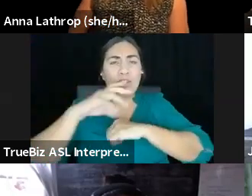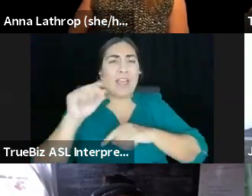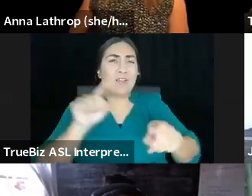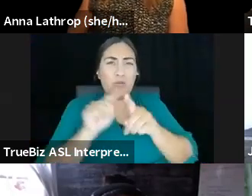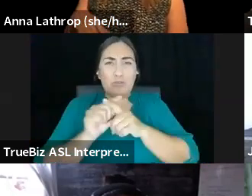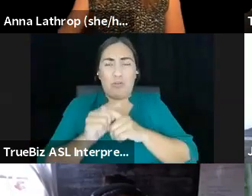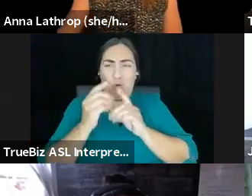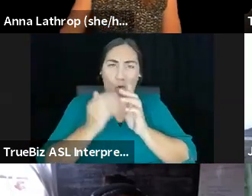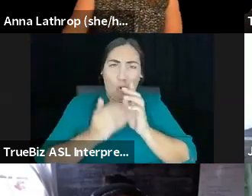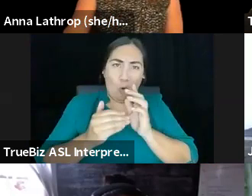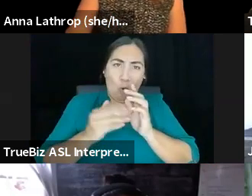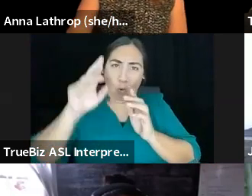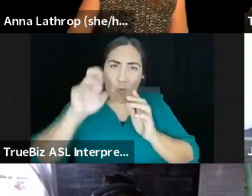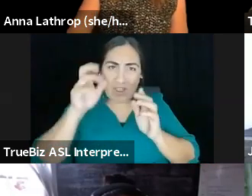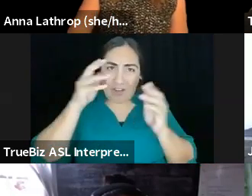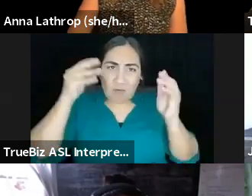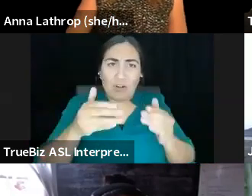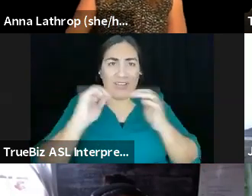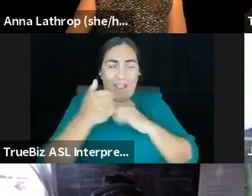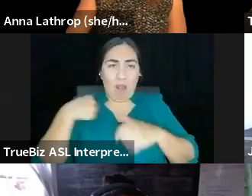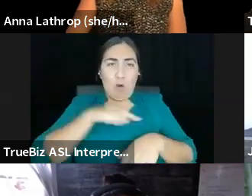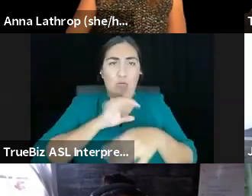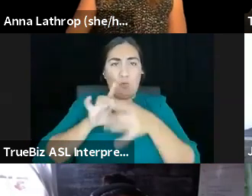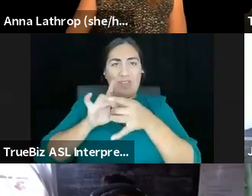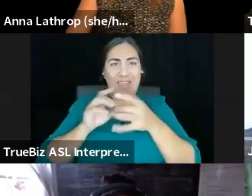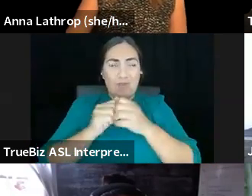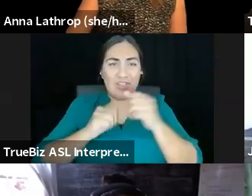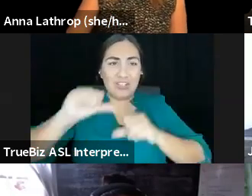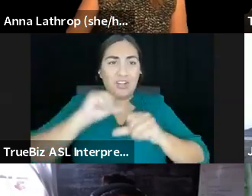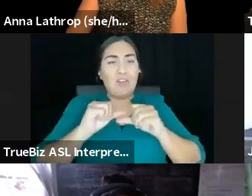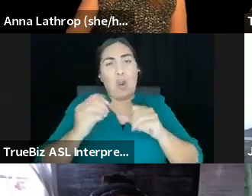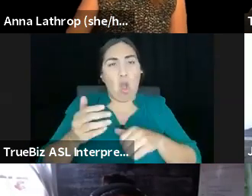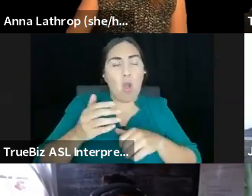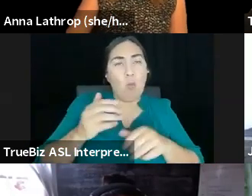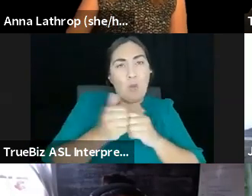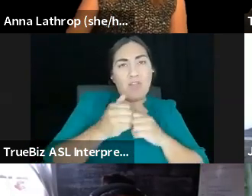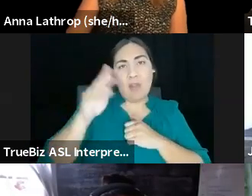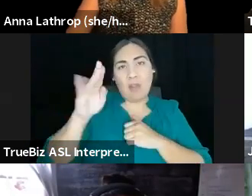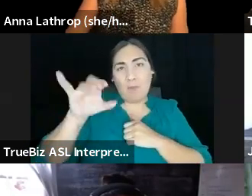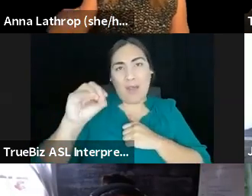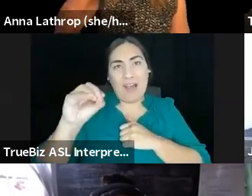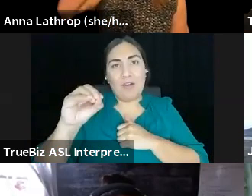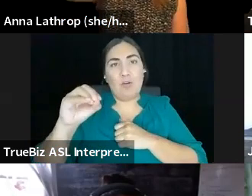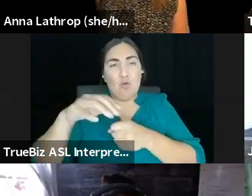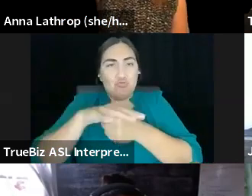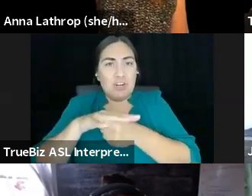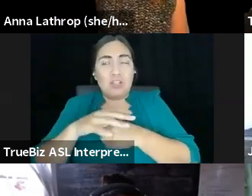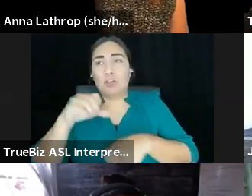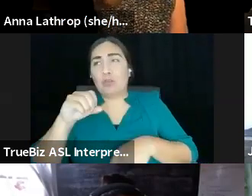other on bio regions. So what does that, that, that, might mean like a watershed area that shares, uh, an,